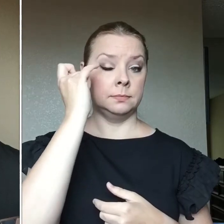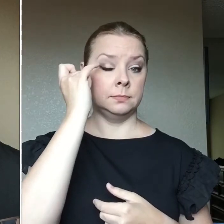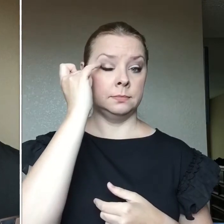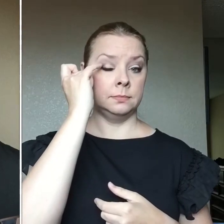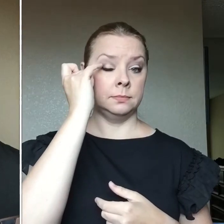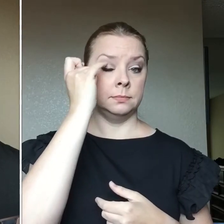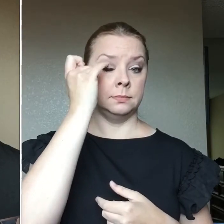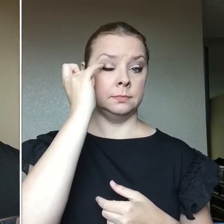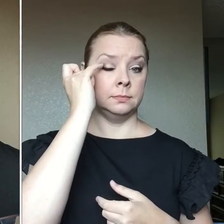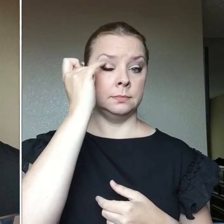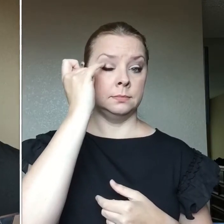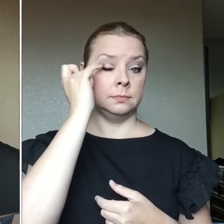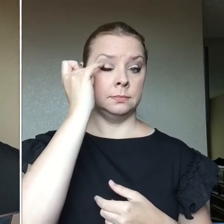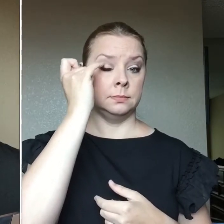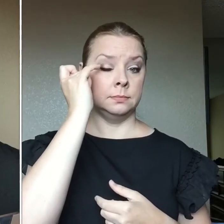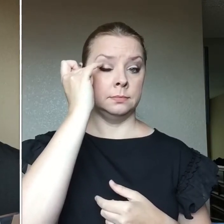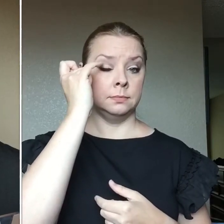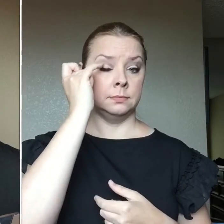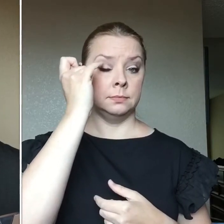crease just a little bit.